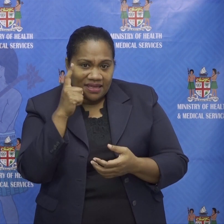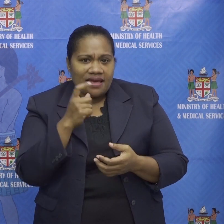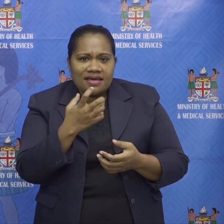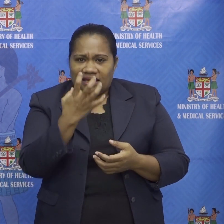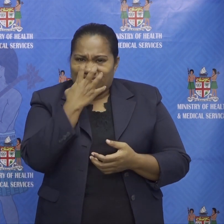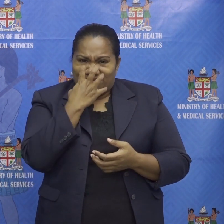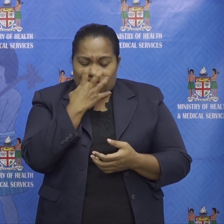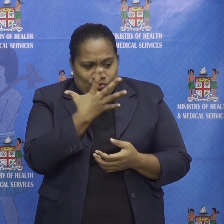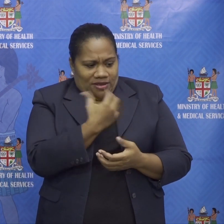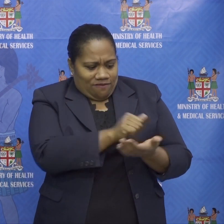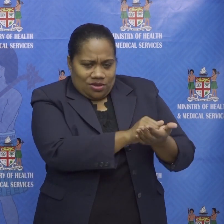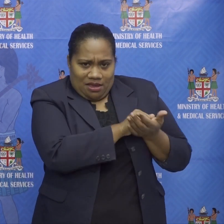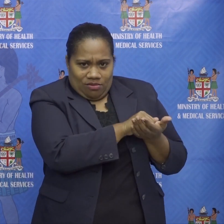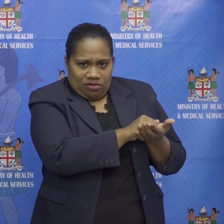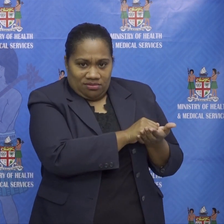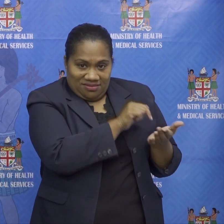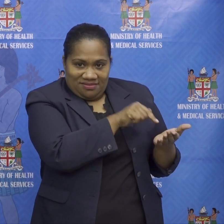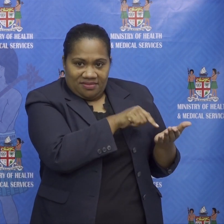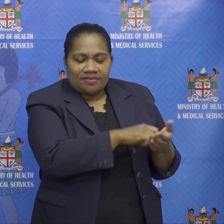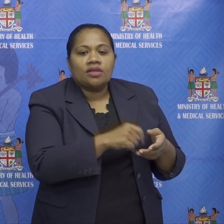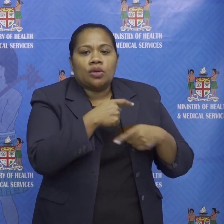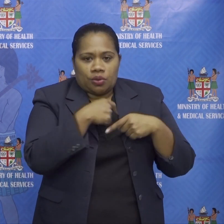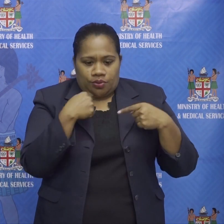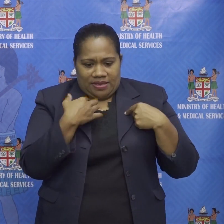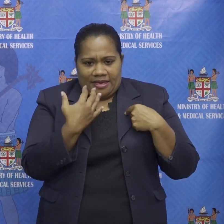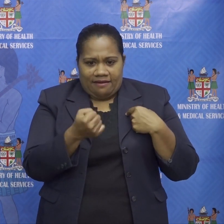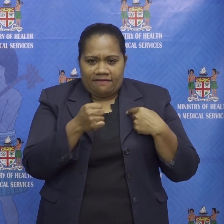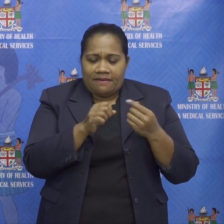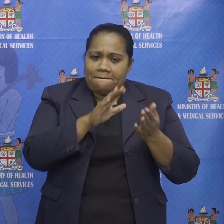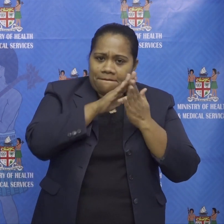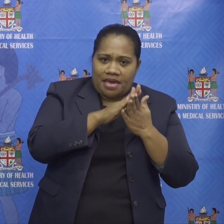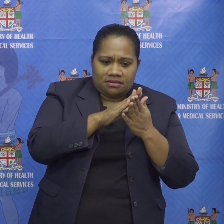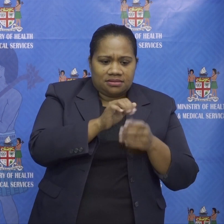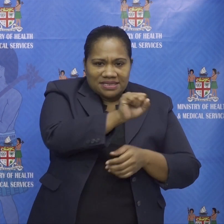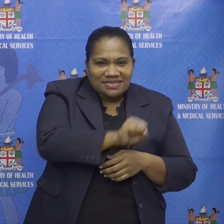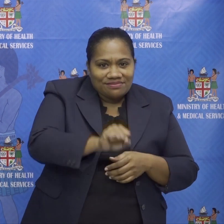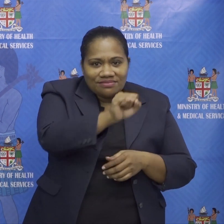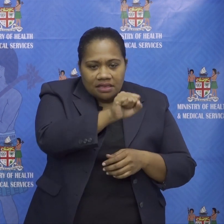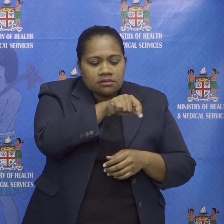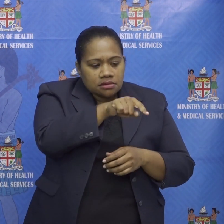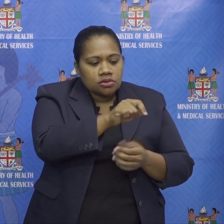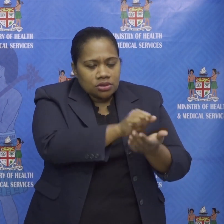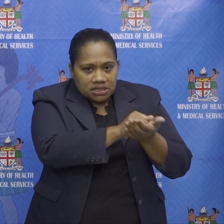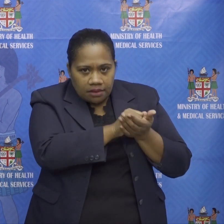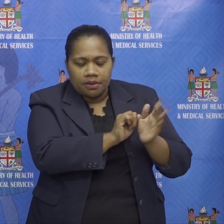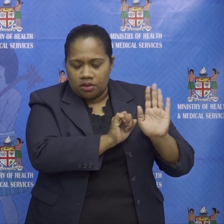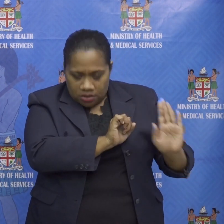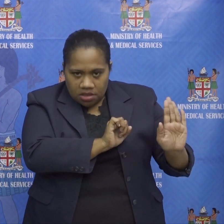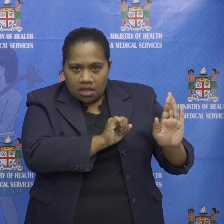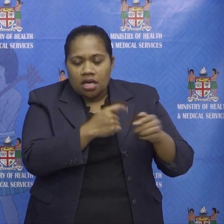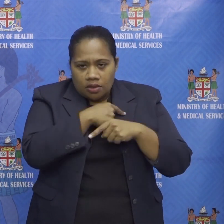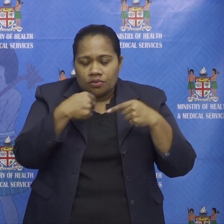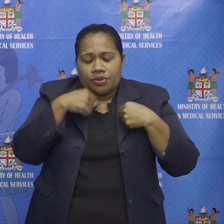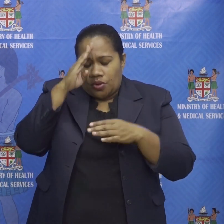be used we are creating bed space in reserve waiting to be used and of course we are all hoping